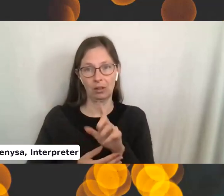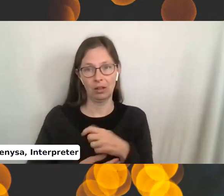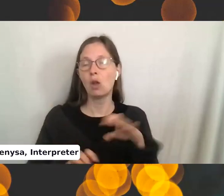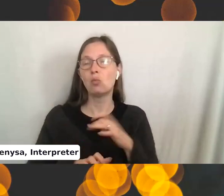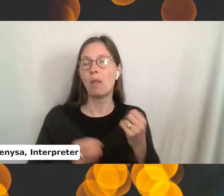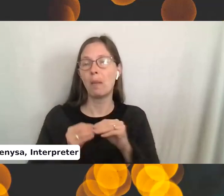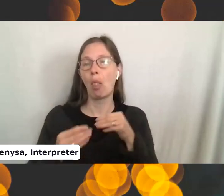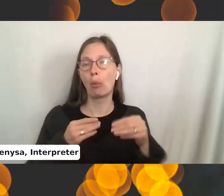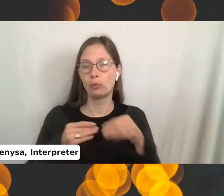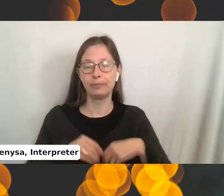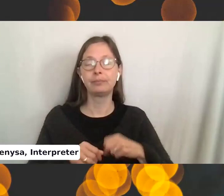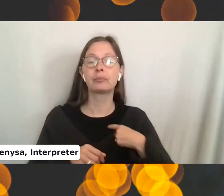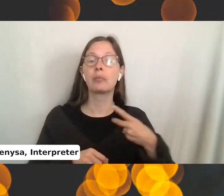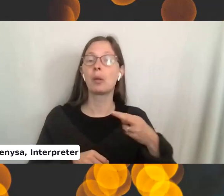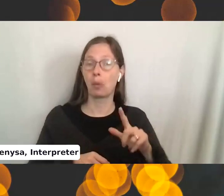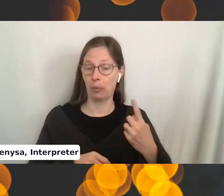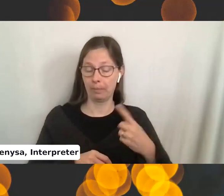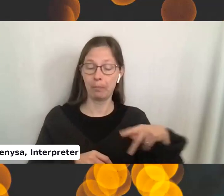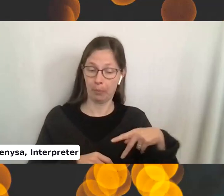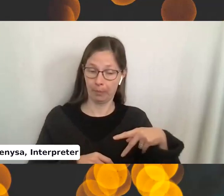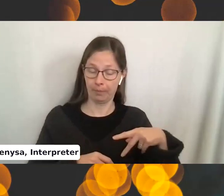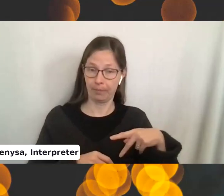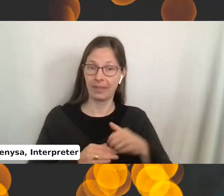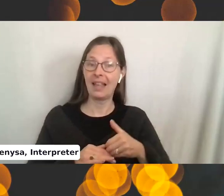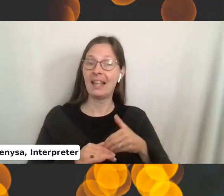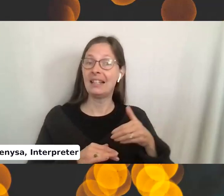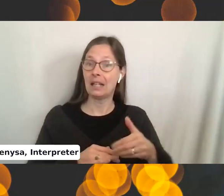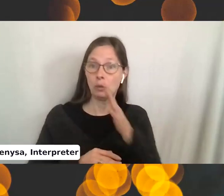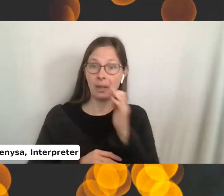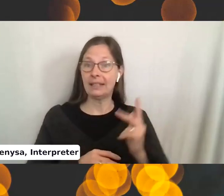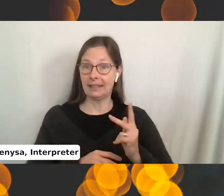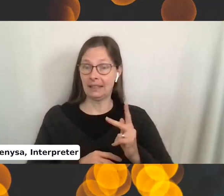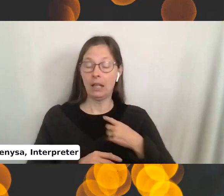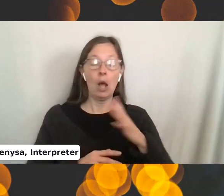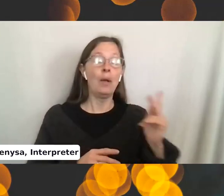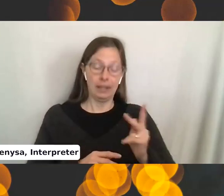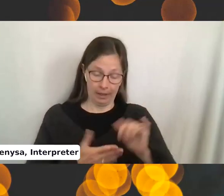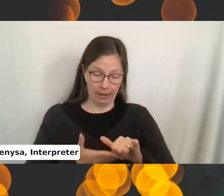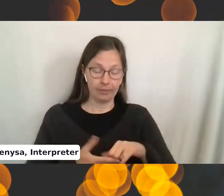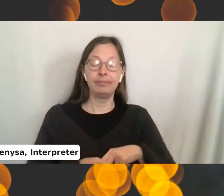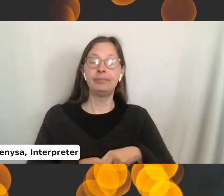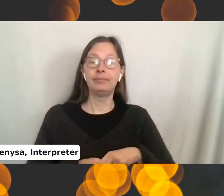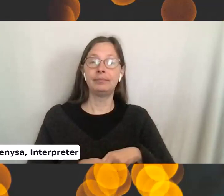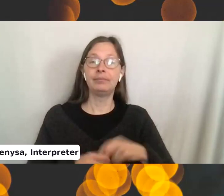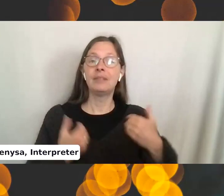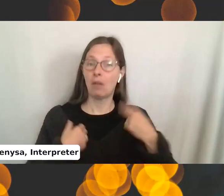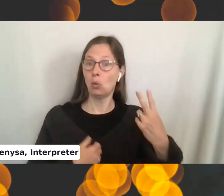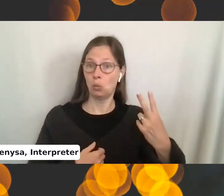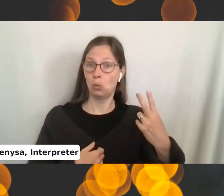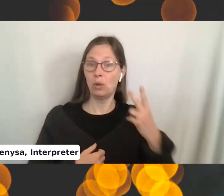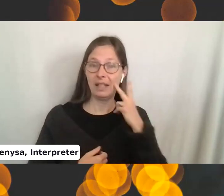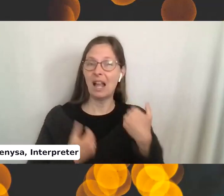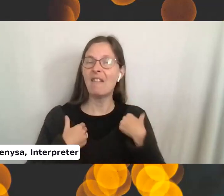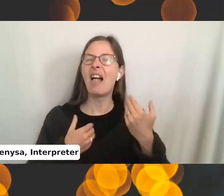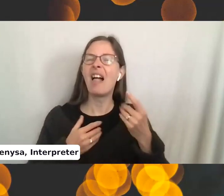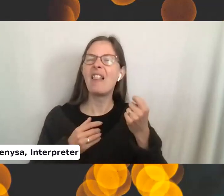little loose. So I purled one. Then the next stitch is going to be a knit stitch. I'm going knit that. So I've got two kind of, see how there's a little more